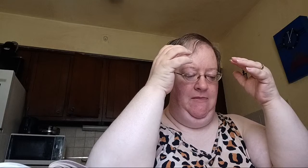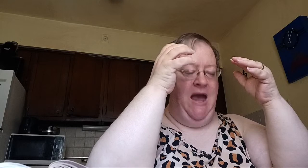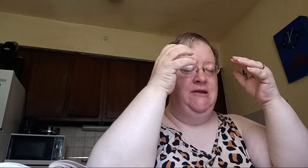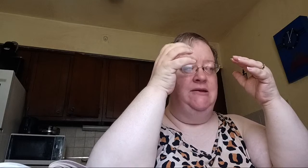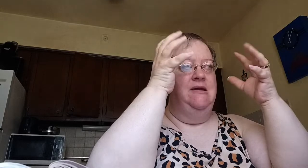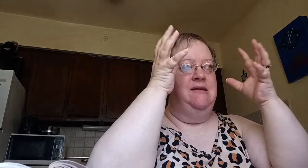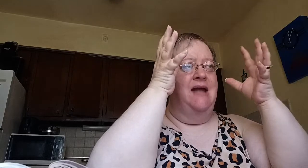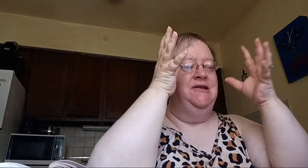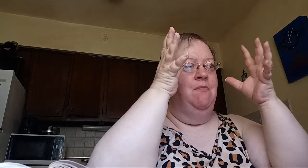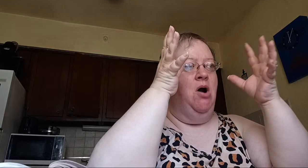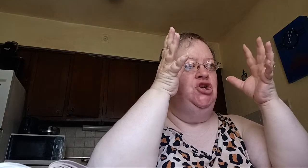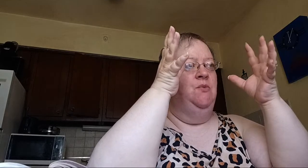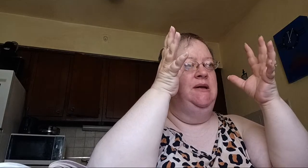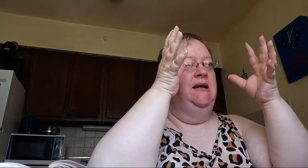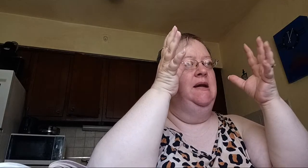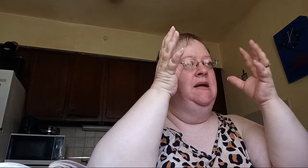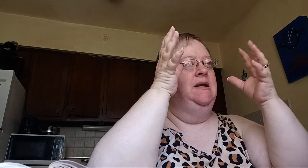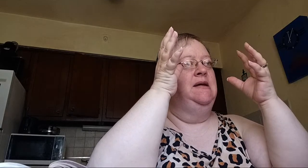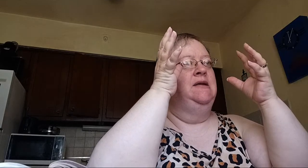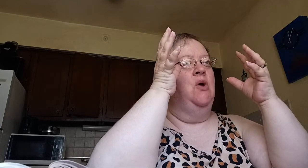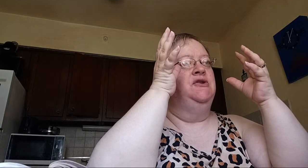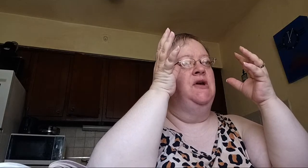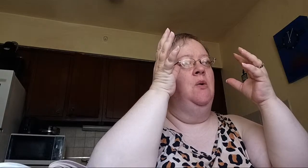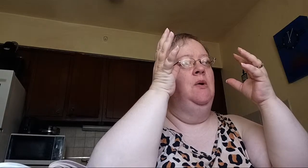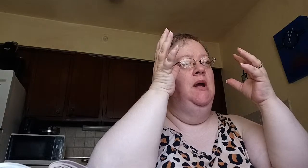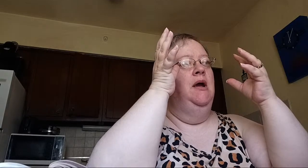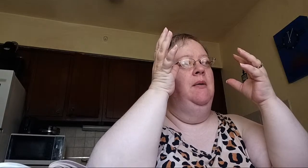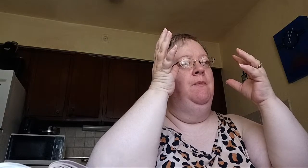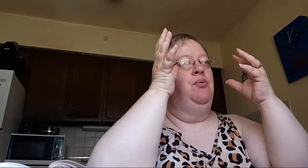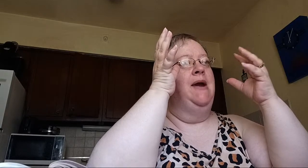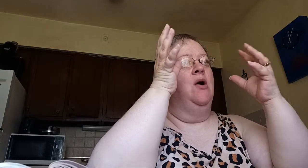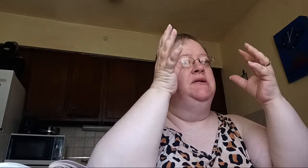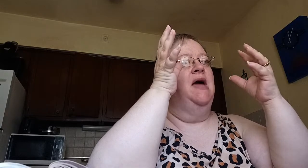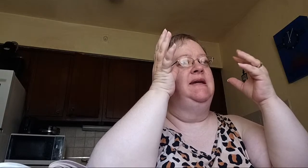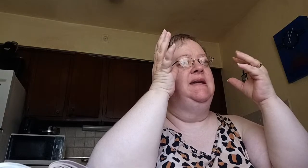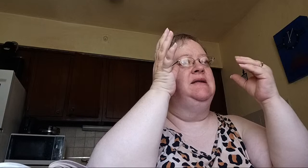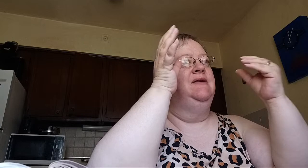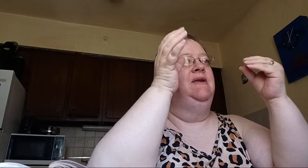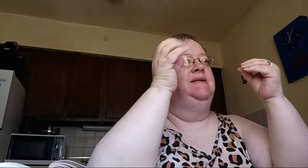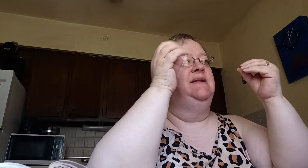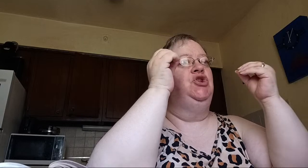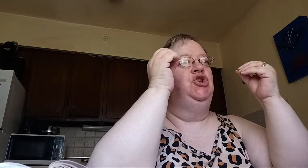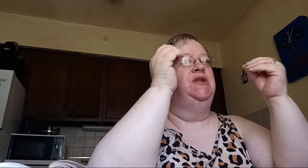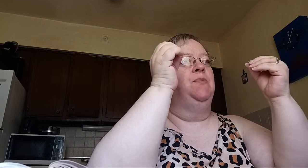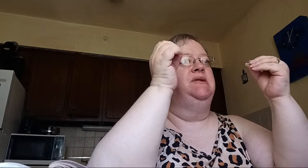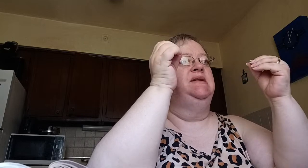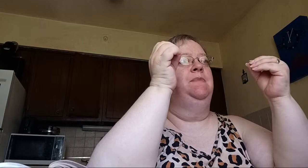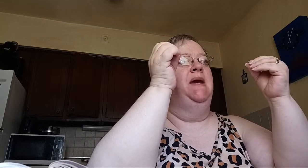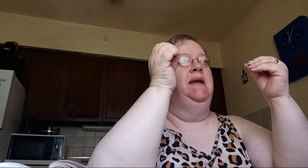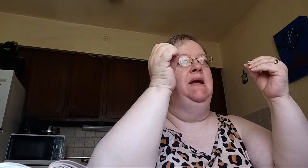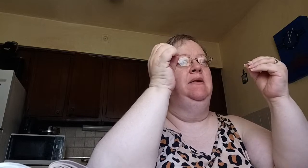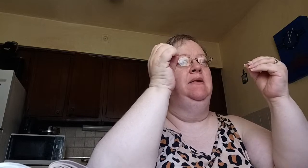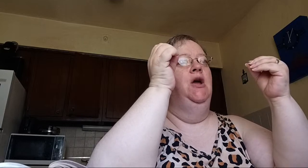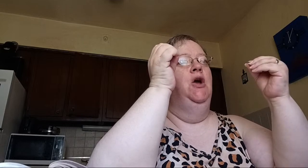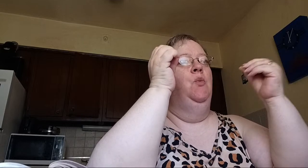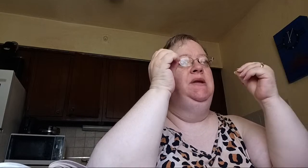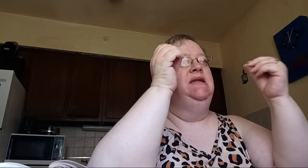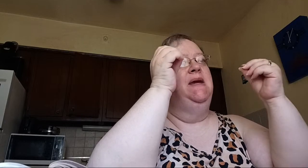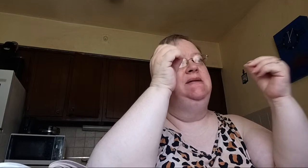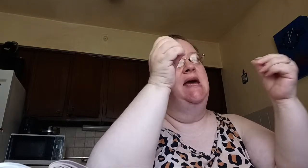That's the margin we need. It's also prioritizing activities that we choose to participate in. We need to be intentional